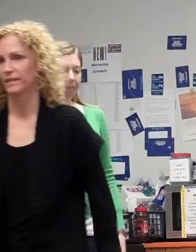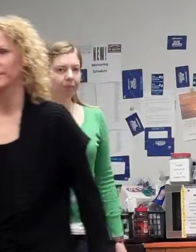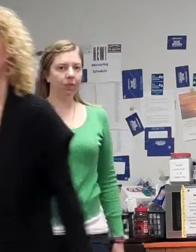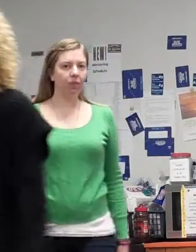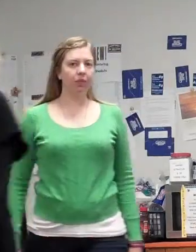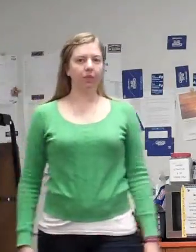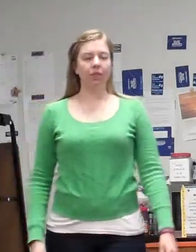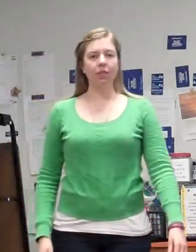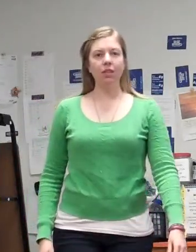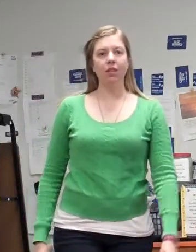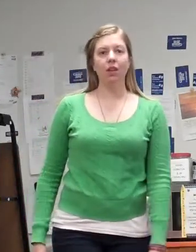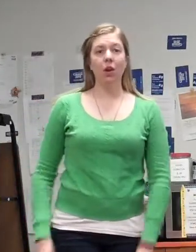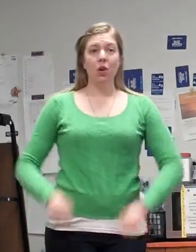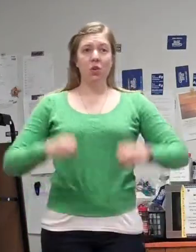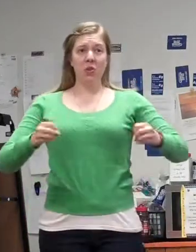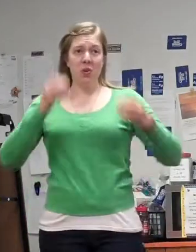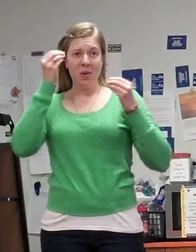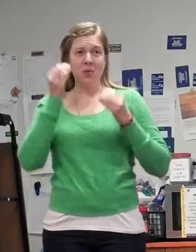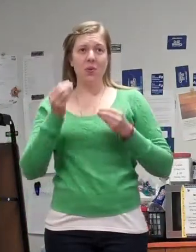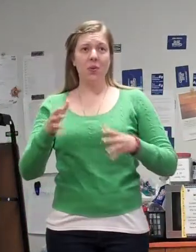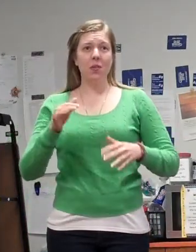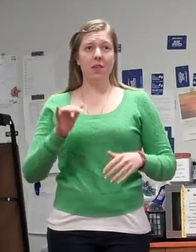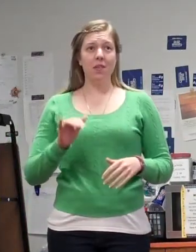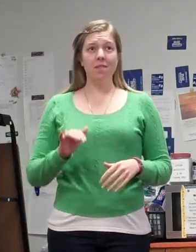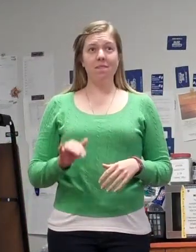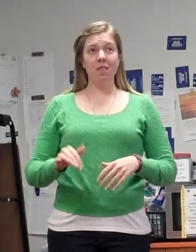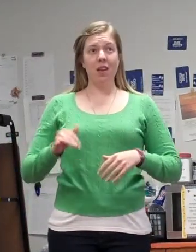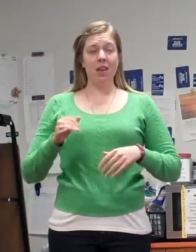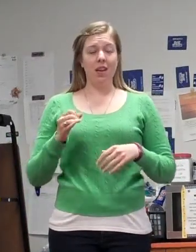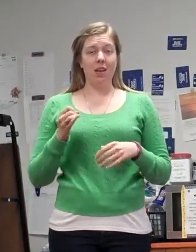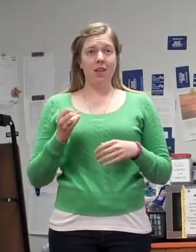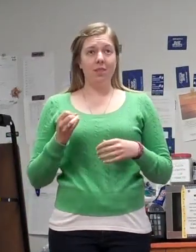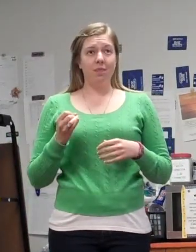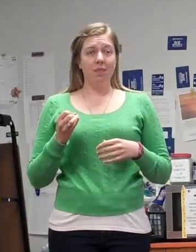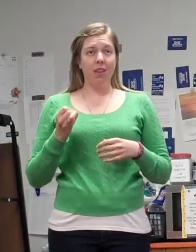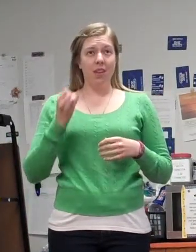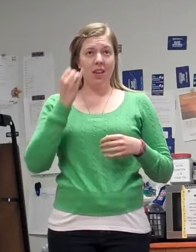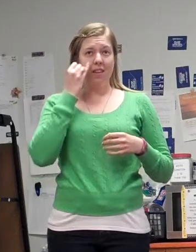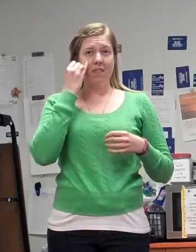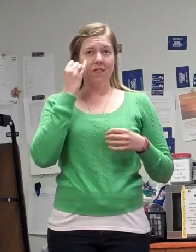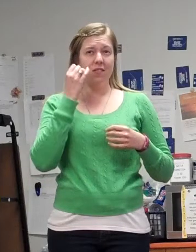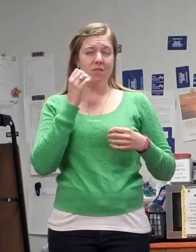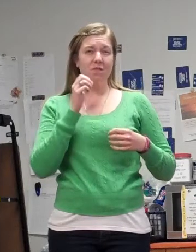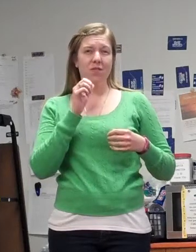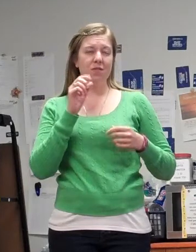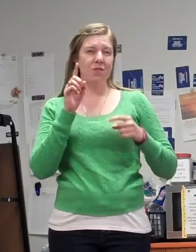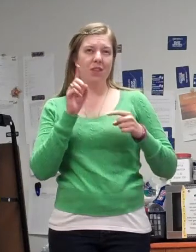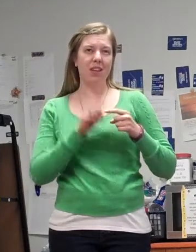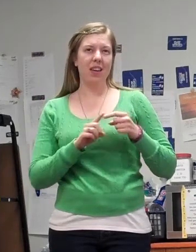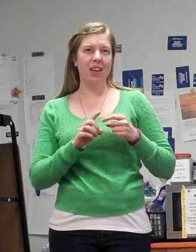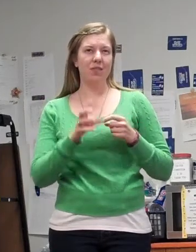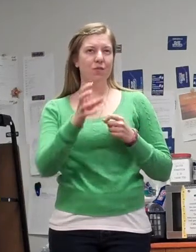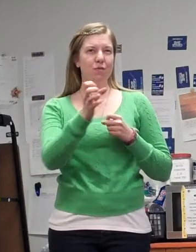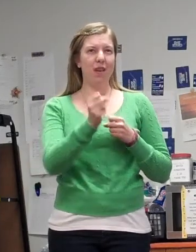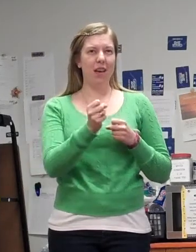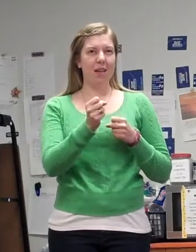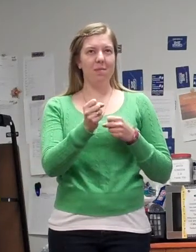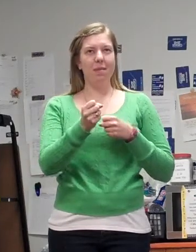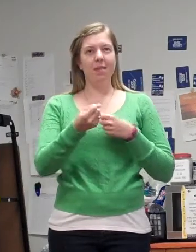So I told her that, you know, she told me how it's just out of reach of the fingertips of her and him.